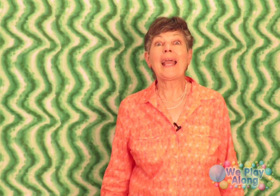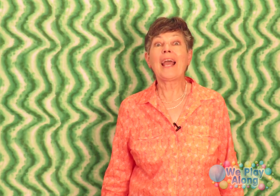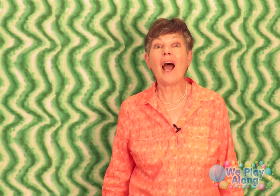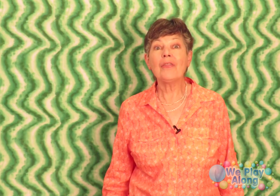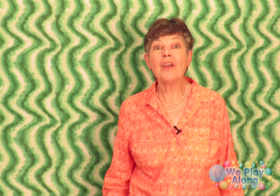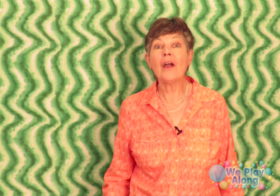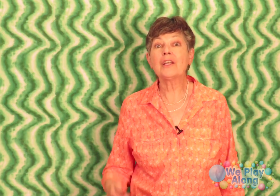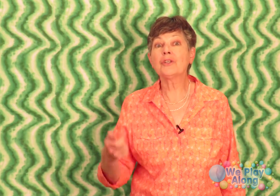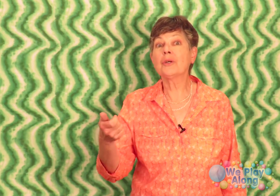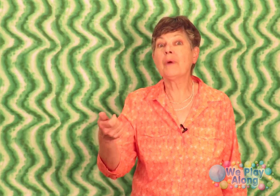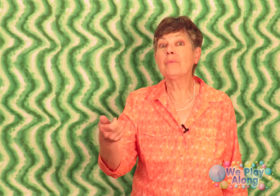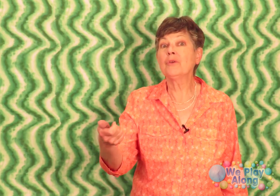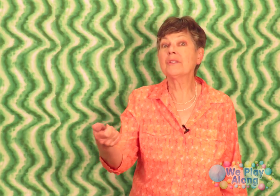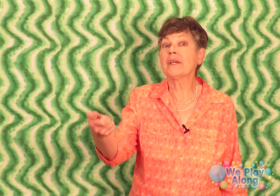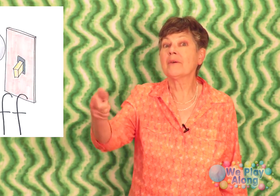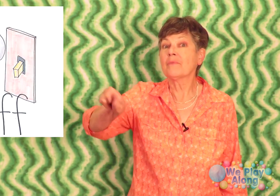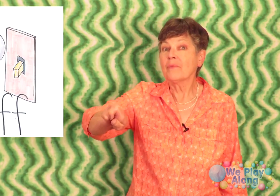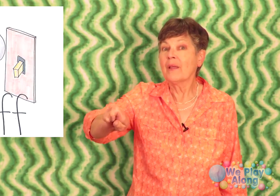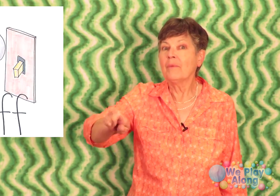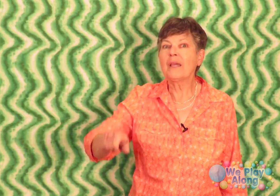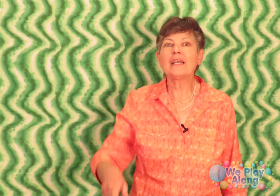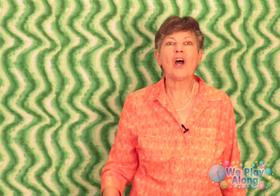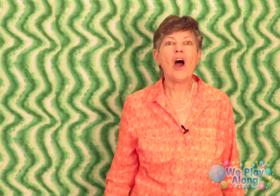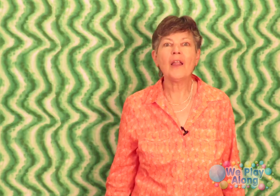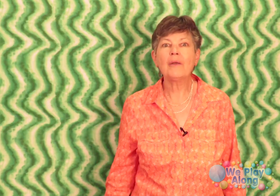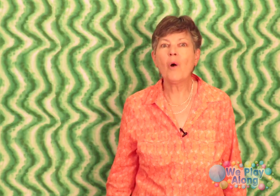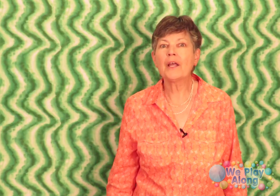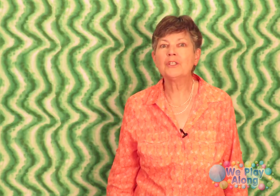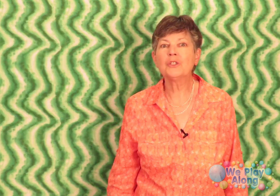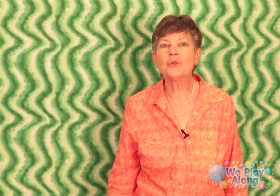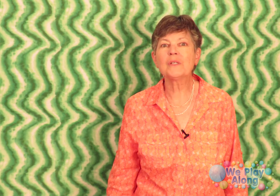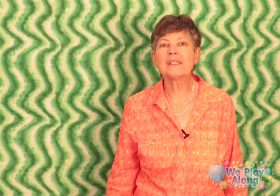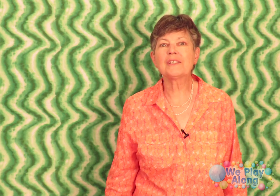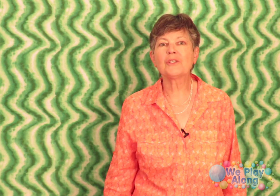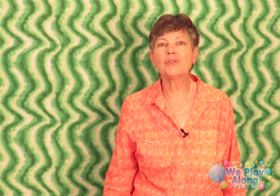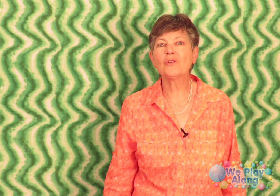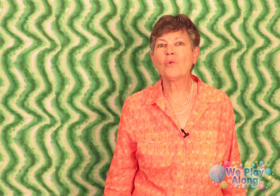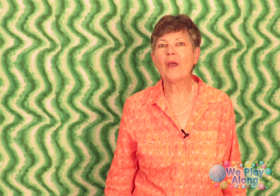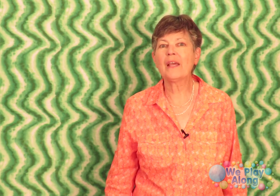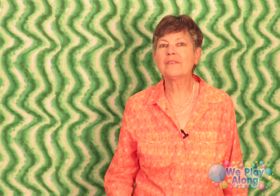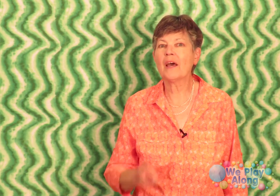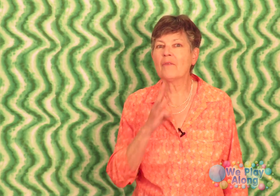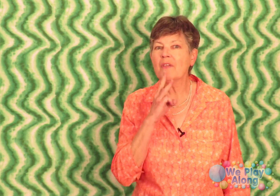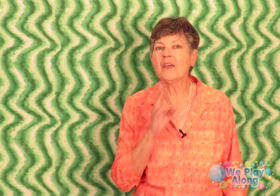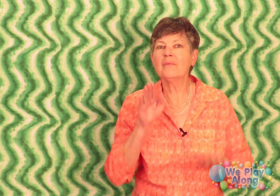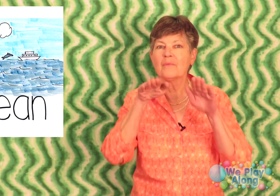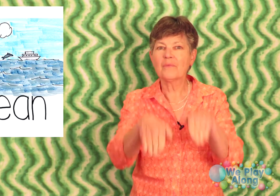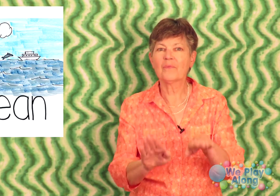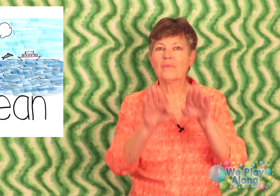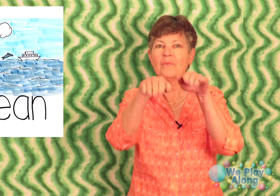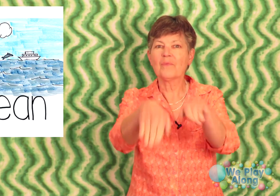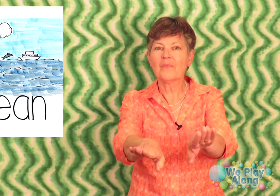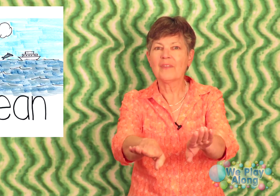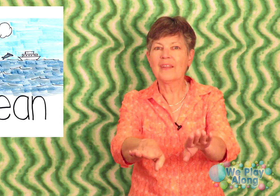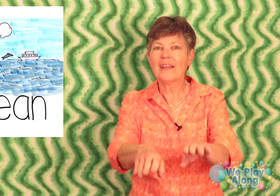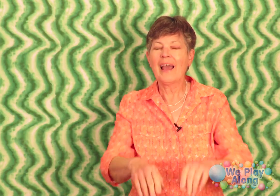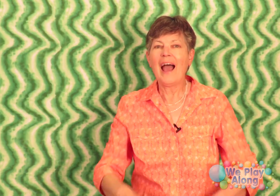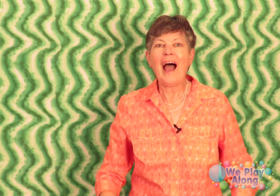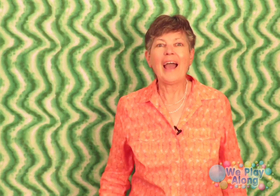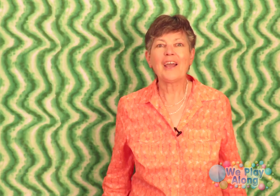I got there I turned my music because all I wanted to do was listen to the waves of the I